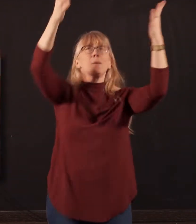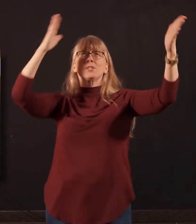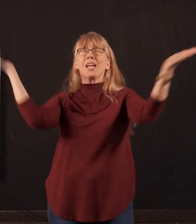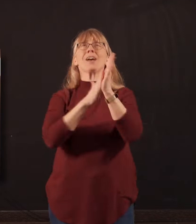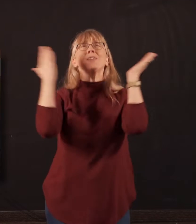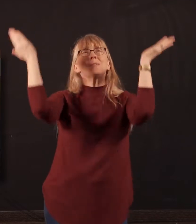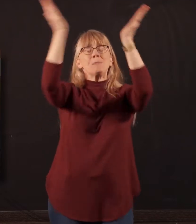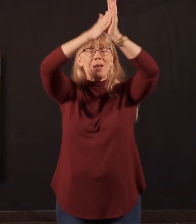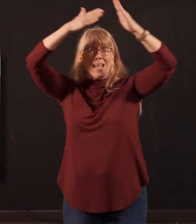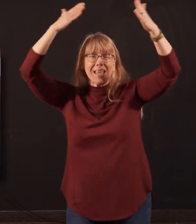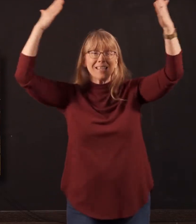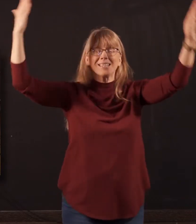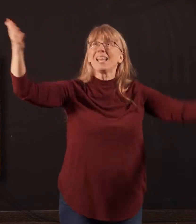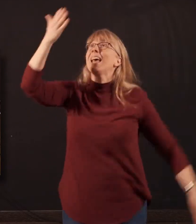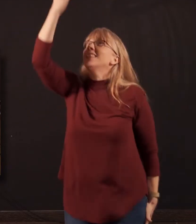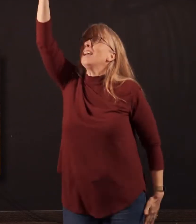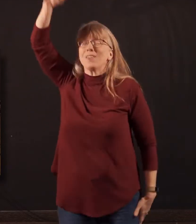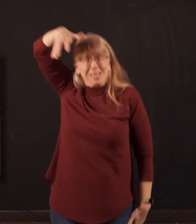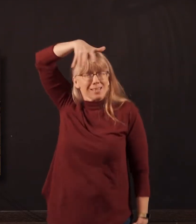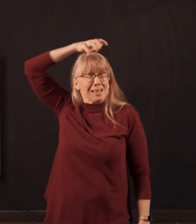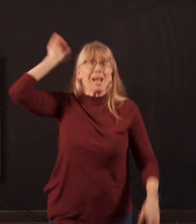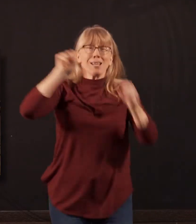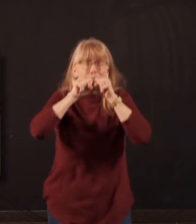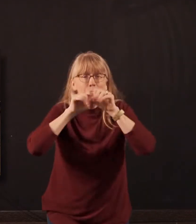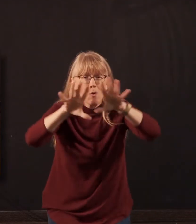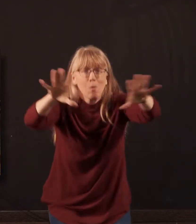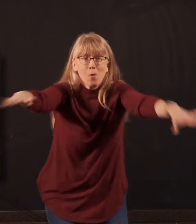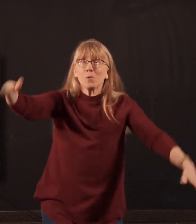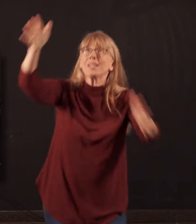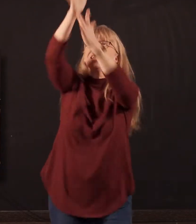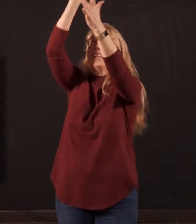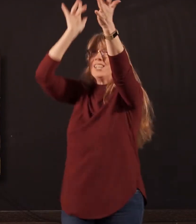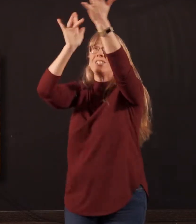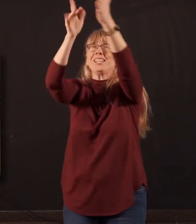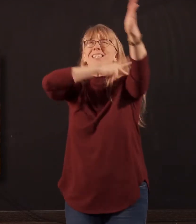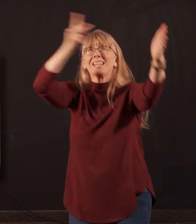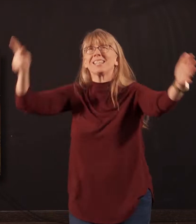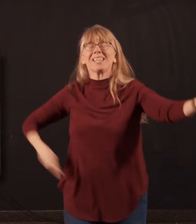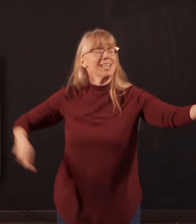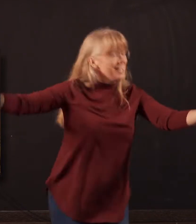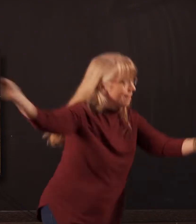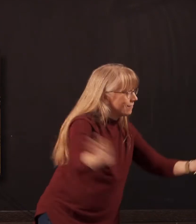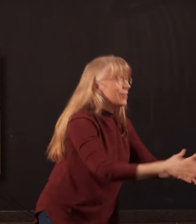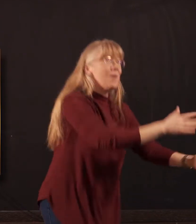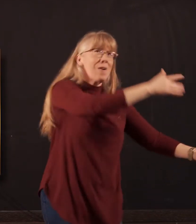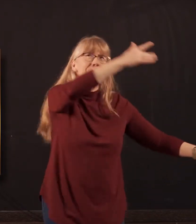a shout of praise. There is a lion roaring. Jesus, the King of glory.